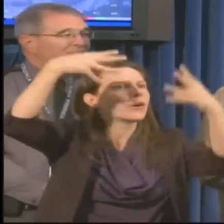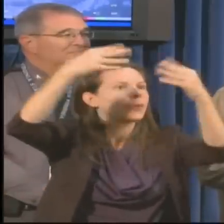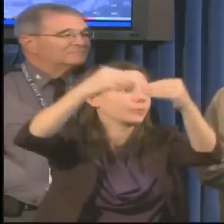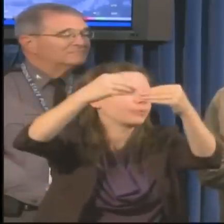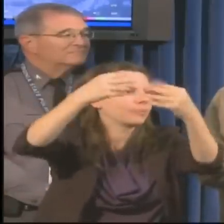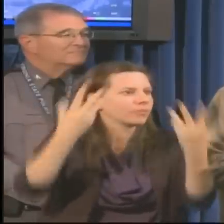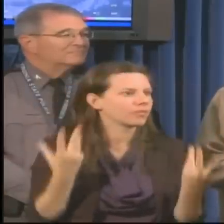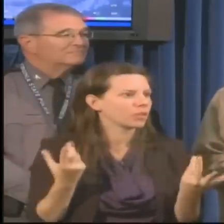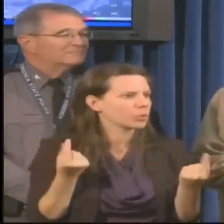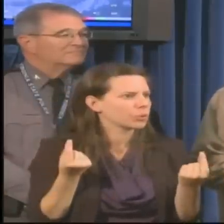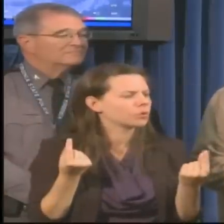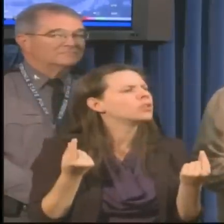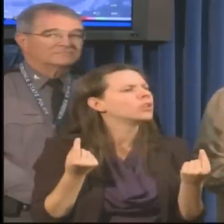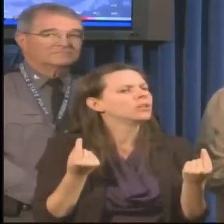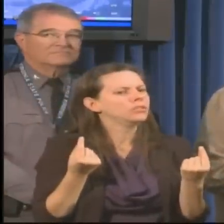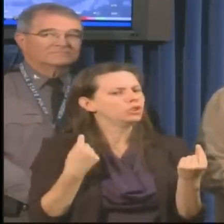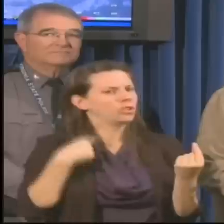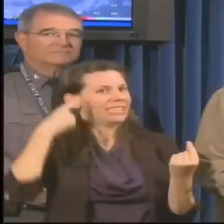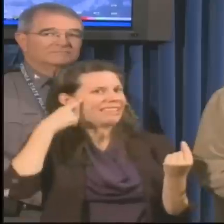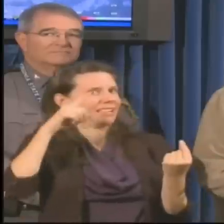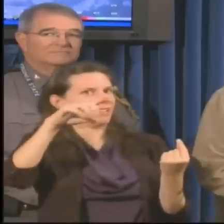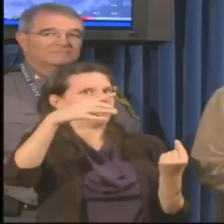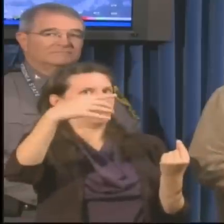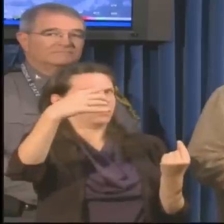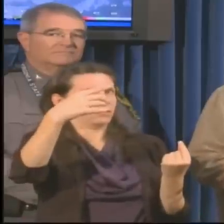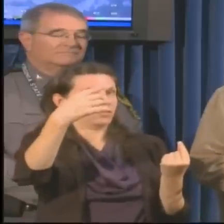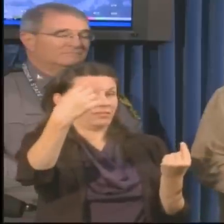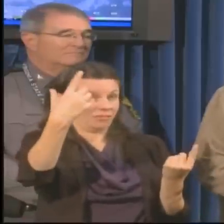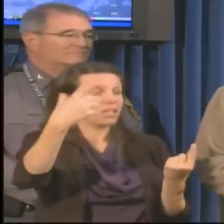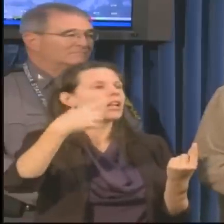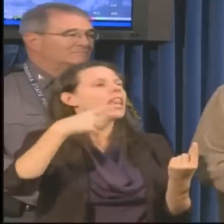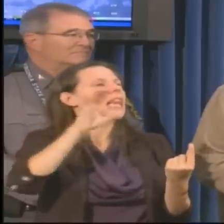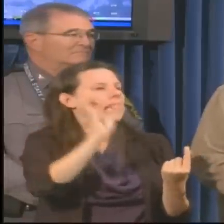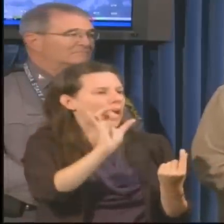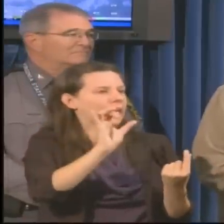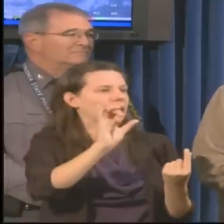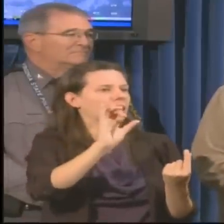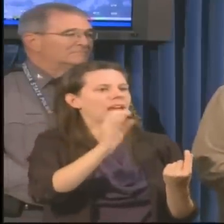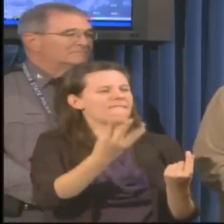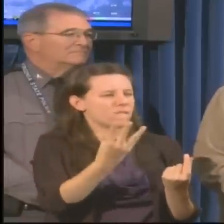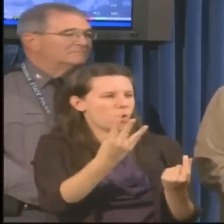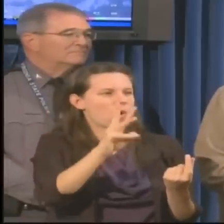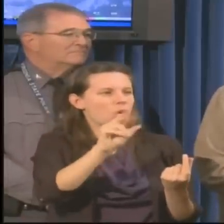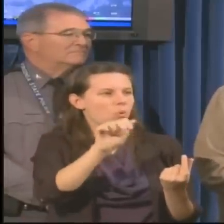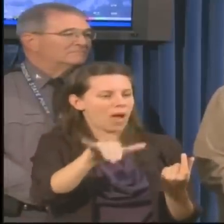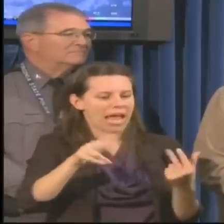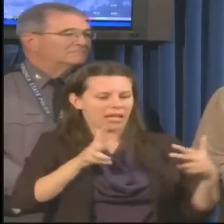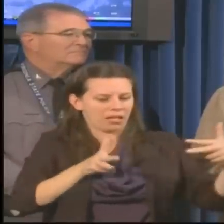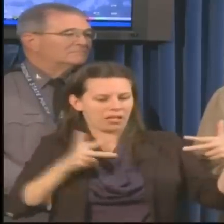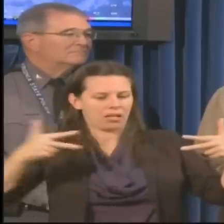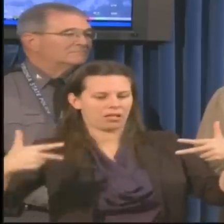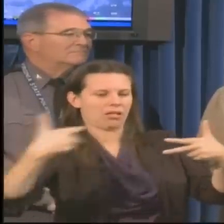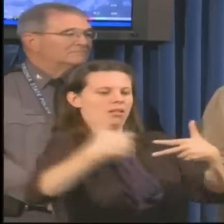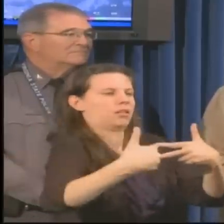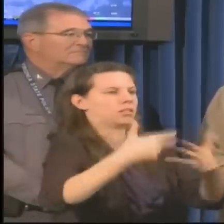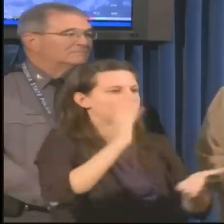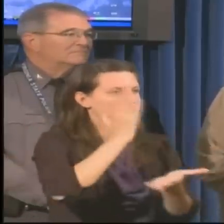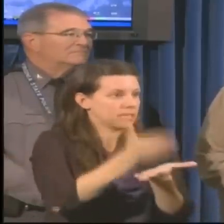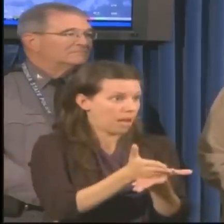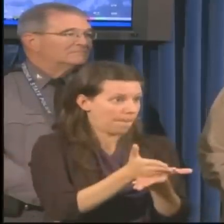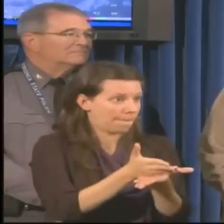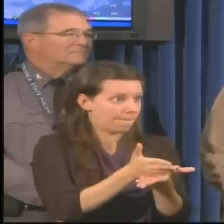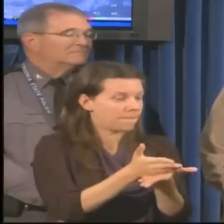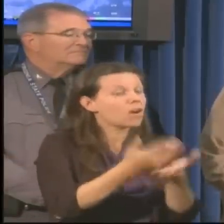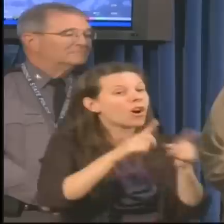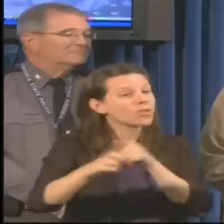stop. That's critical. And if you see just water or flooded road, please do not